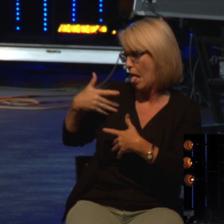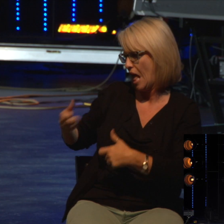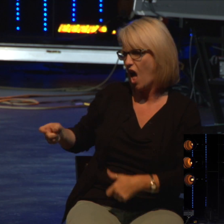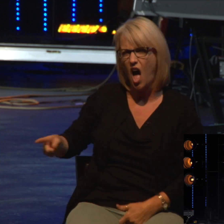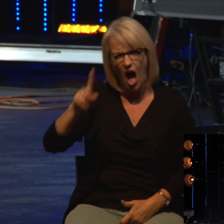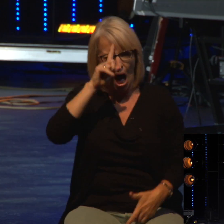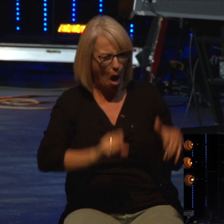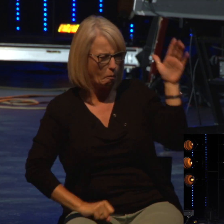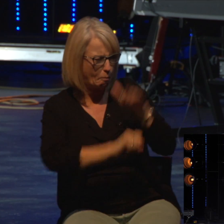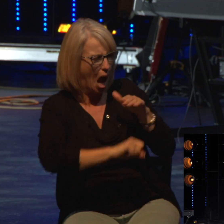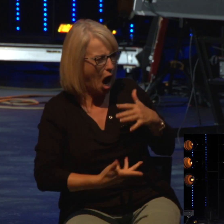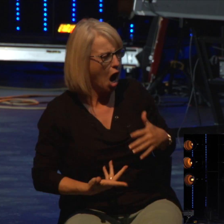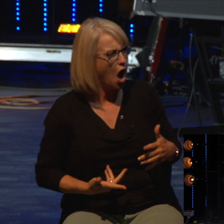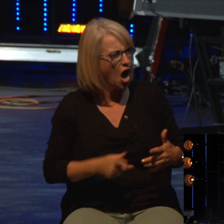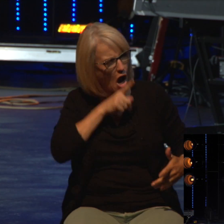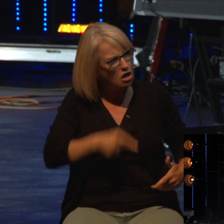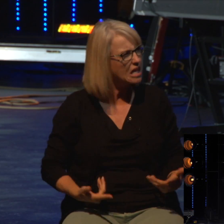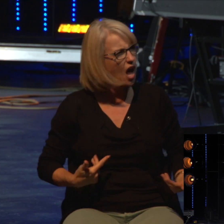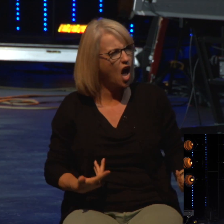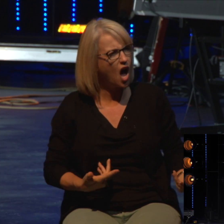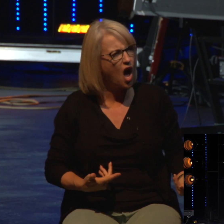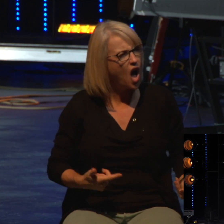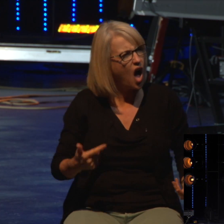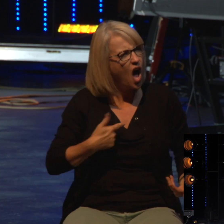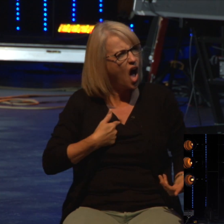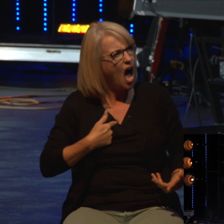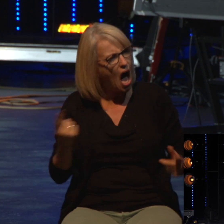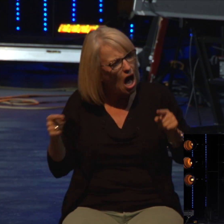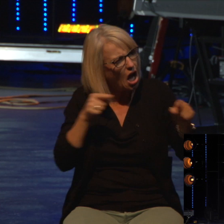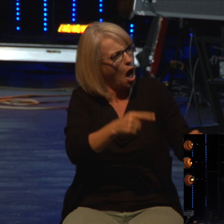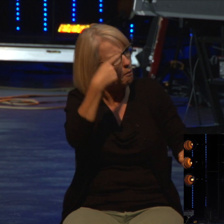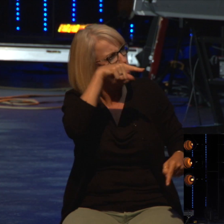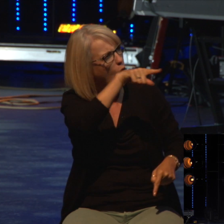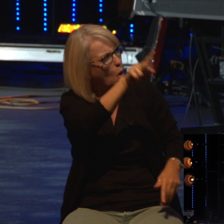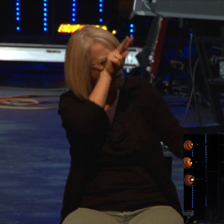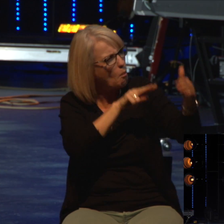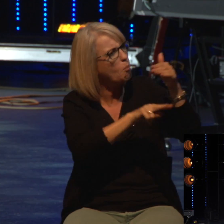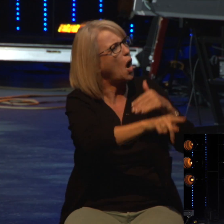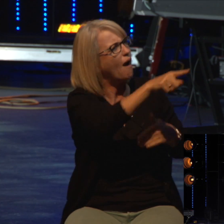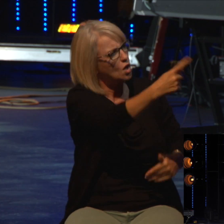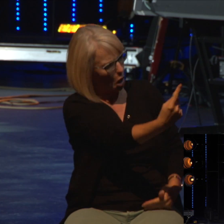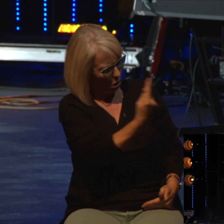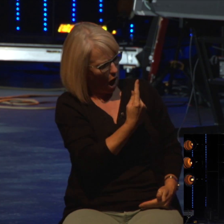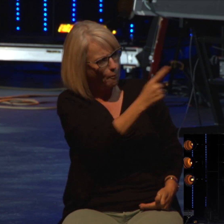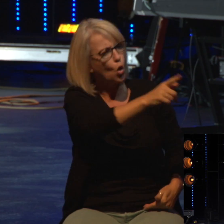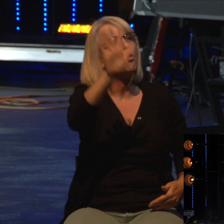had his own ideas about how he should be healed. He said, I thought the prophet would come out and wave his hand over the